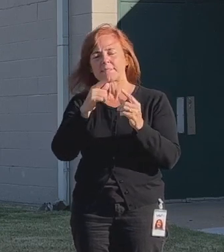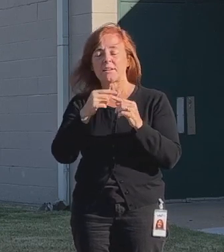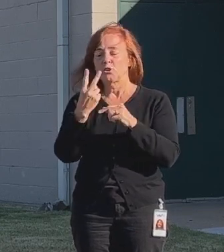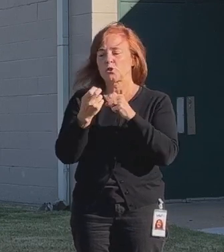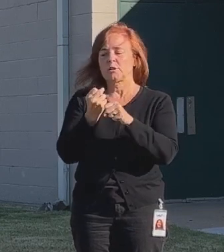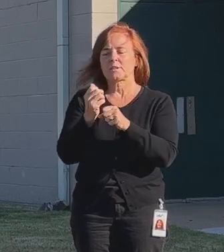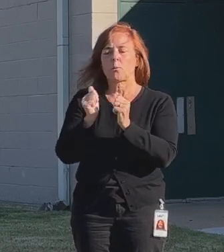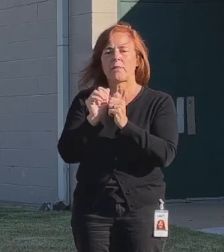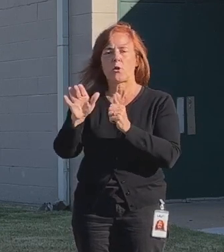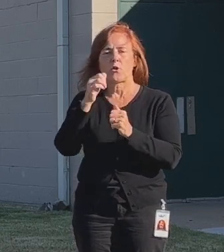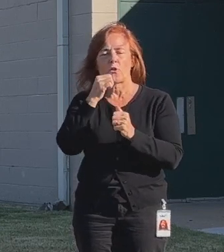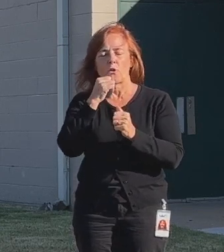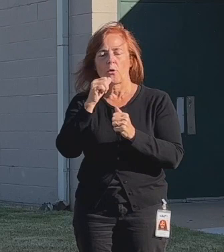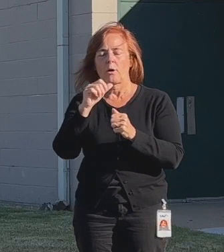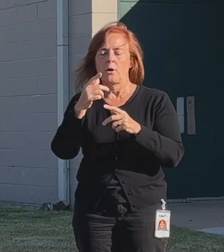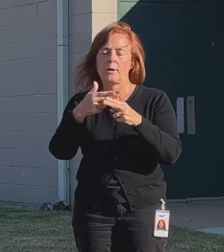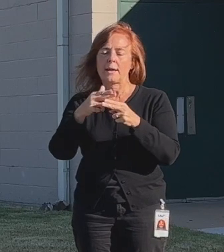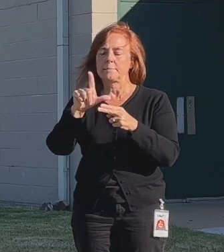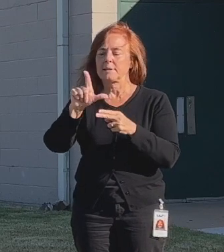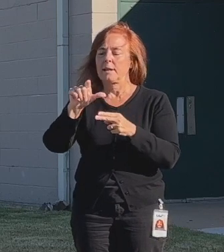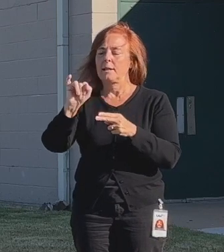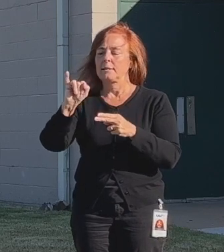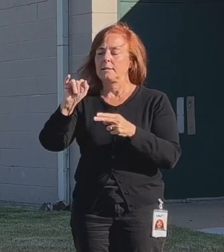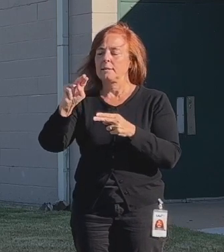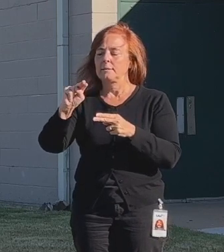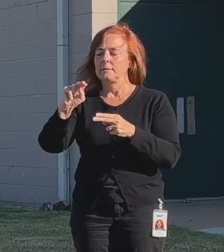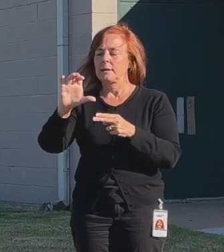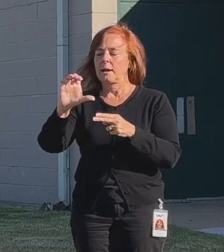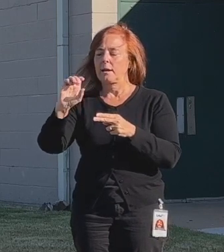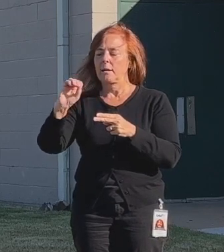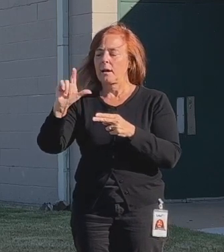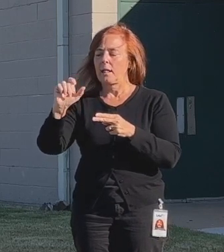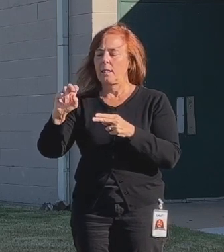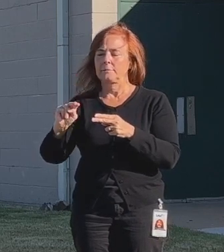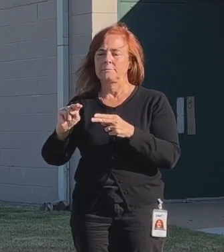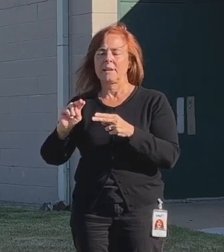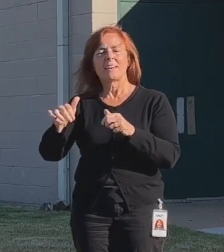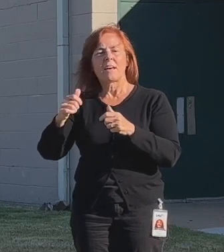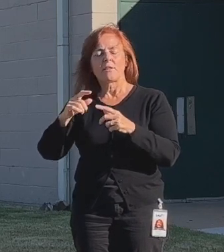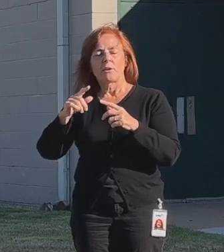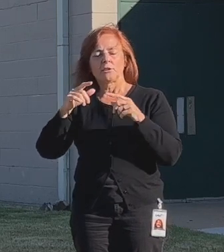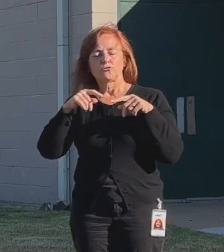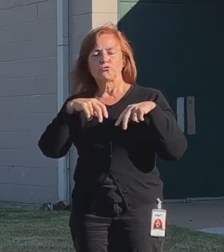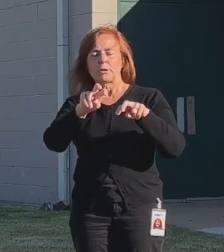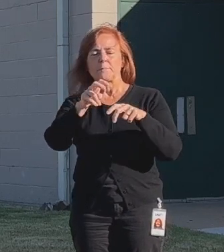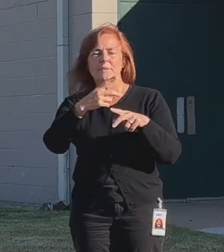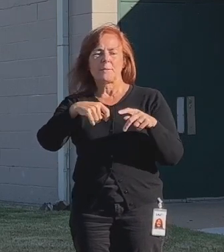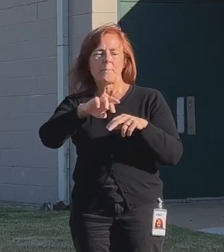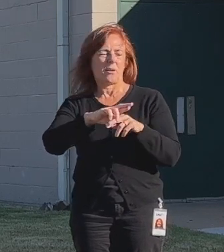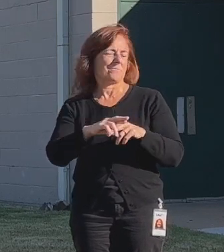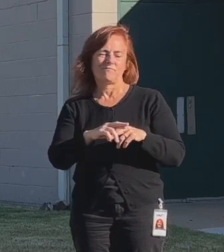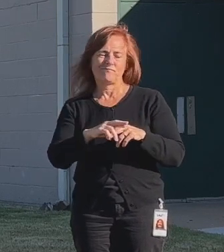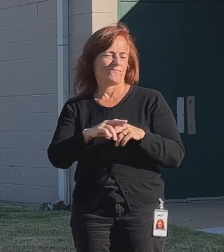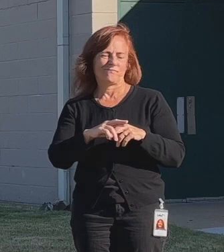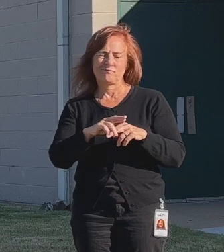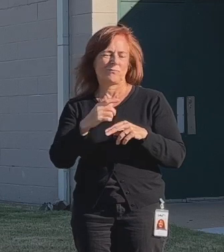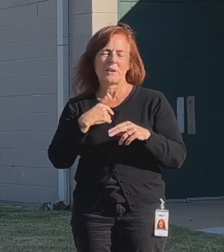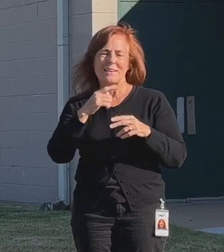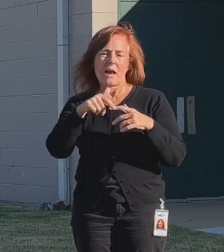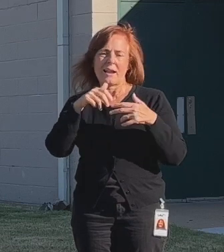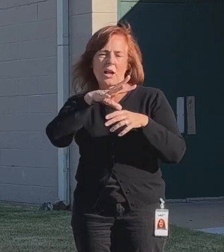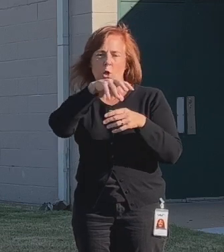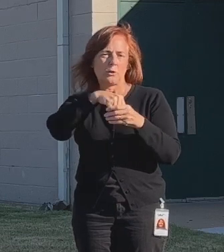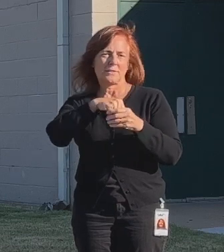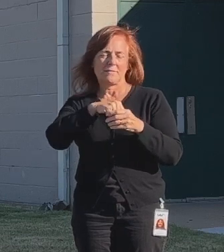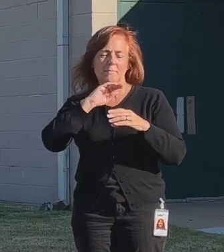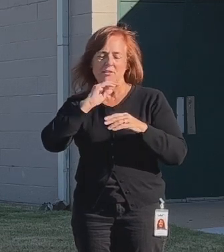years ago with her little girl Lincoln. Another trip to the park and another stark reminder of how badly Tulsa needs an inclusive playground.